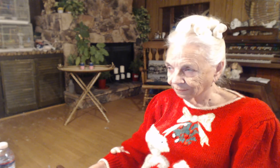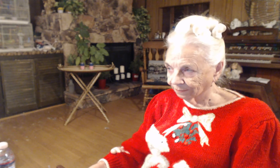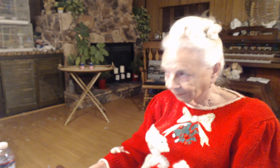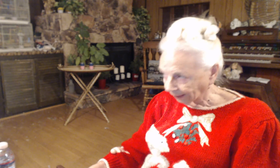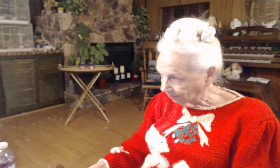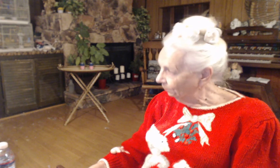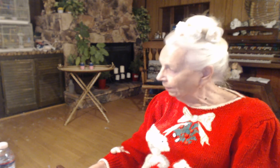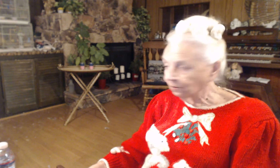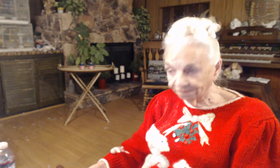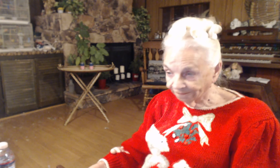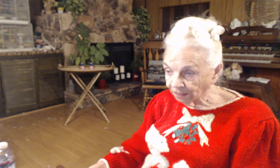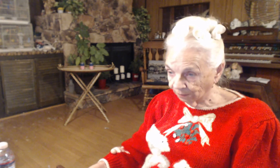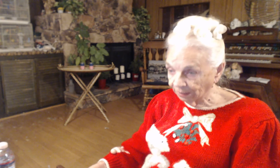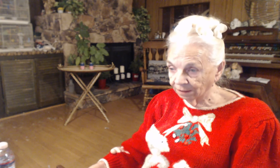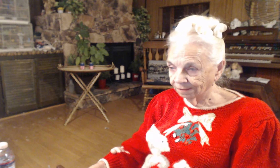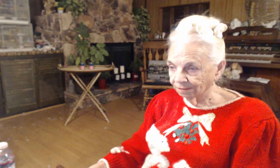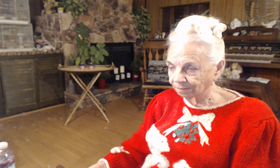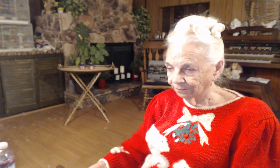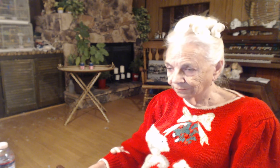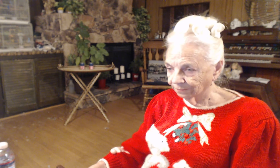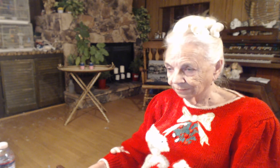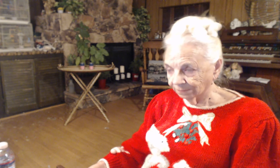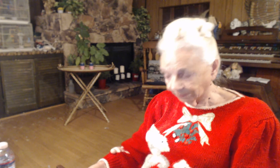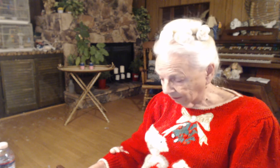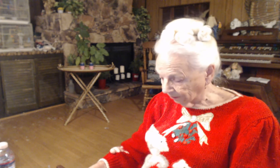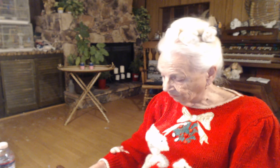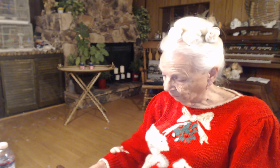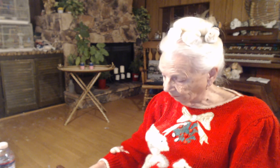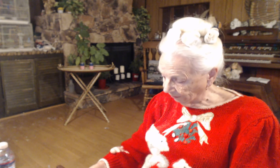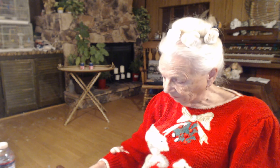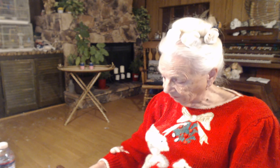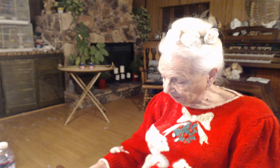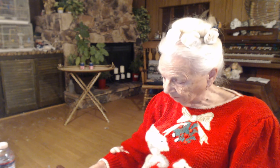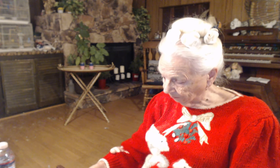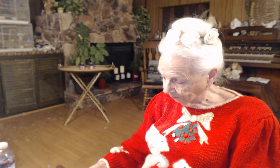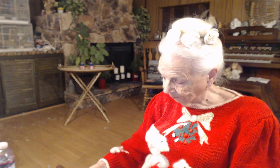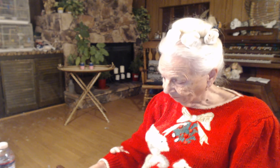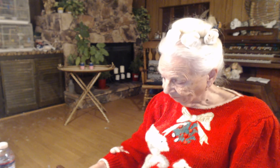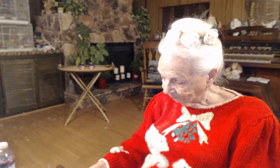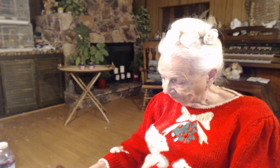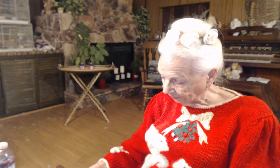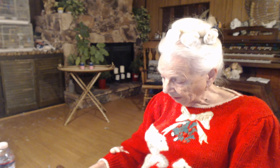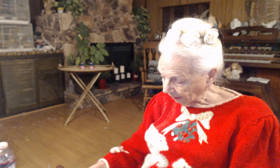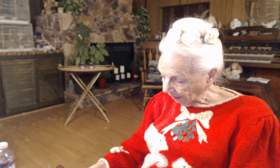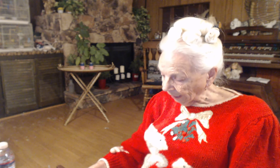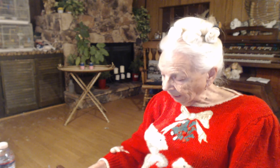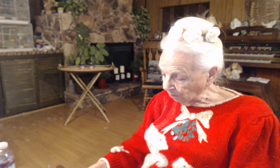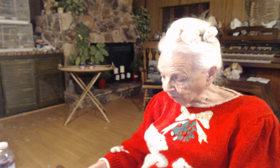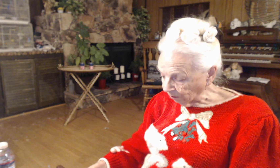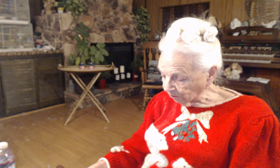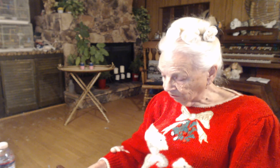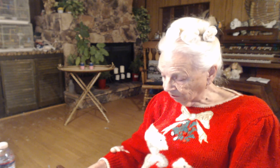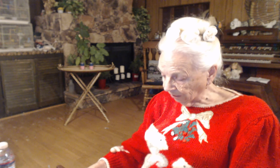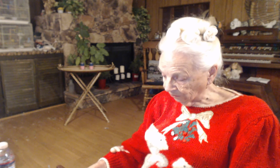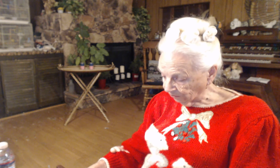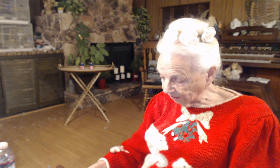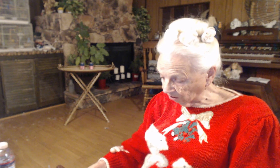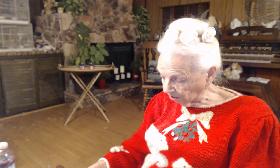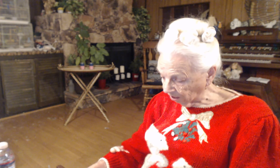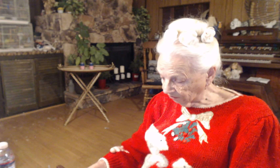So now you've found me. Well let's go to the next town. And he preached in their synagogues.